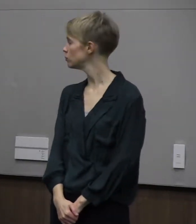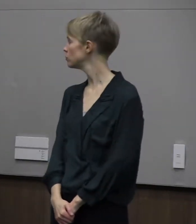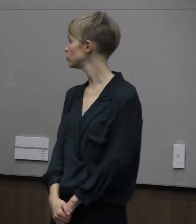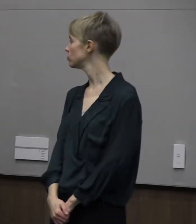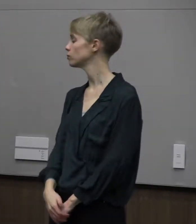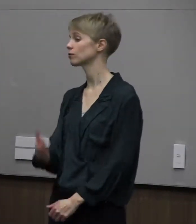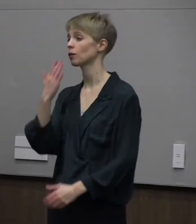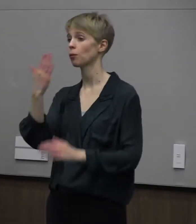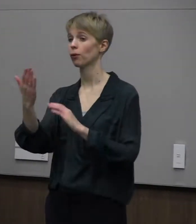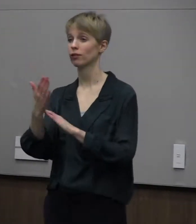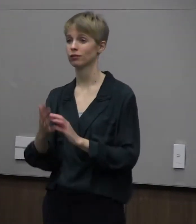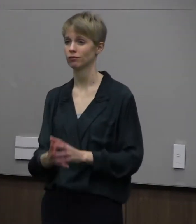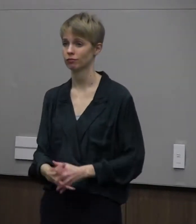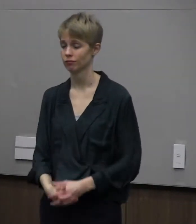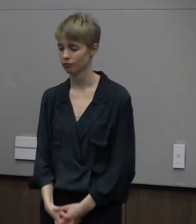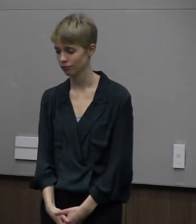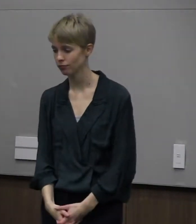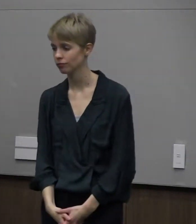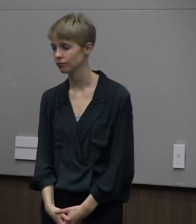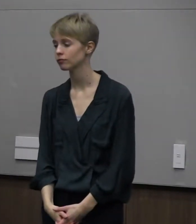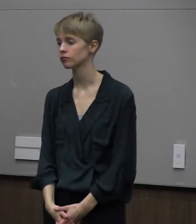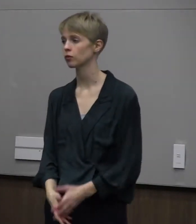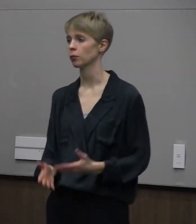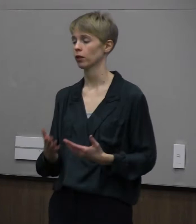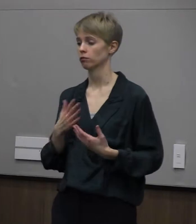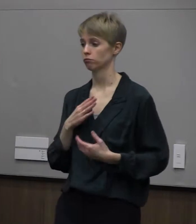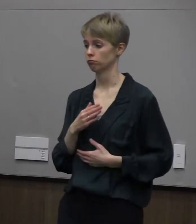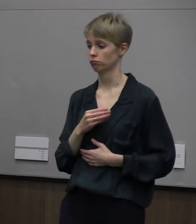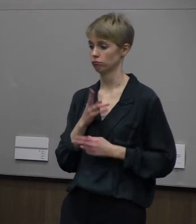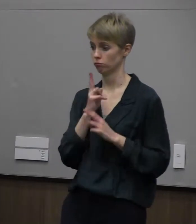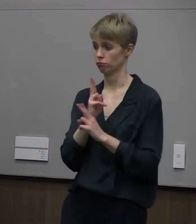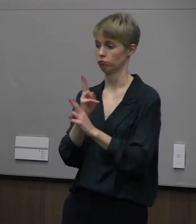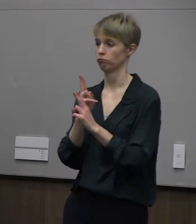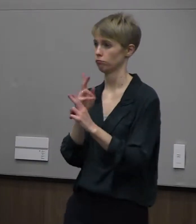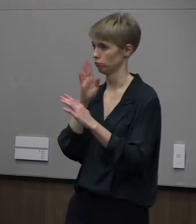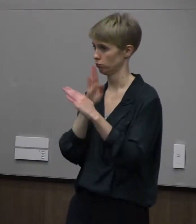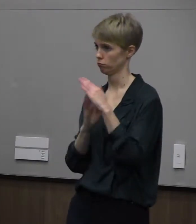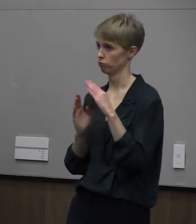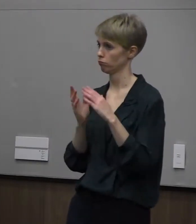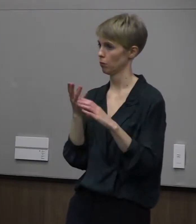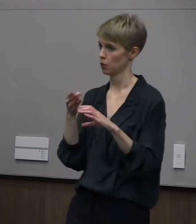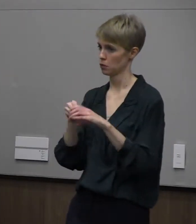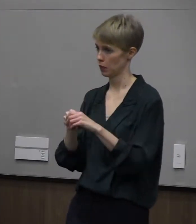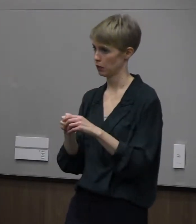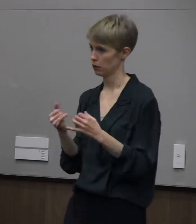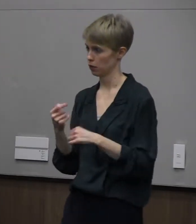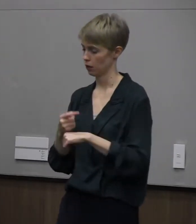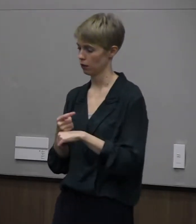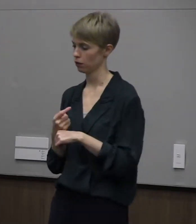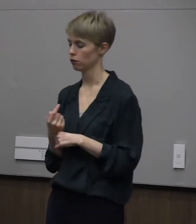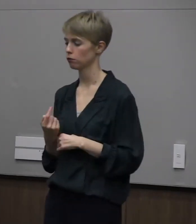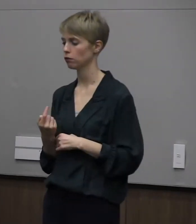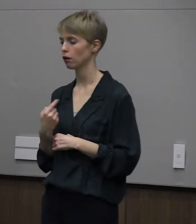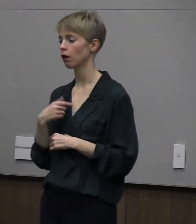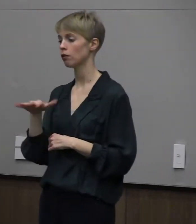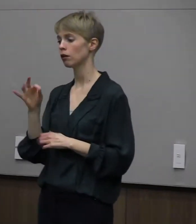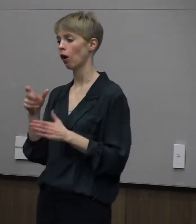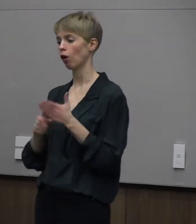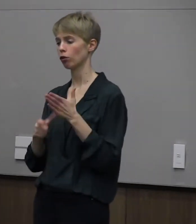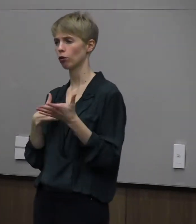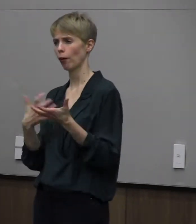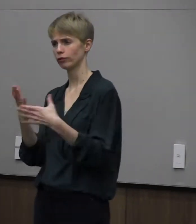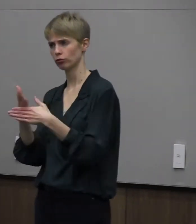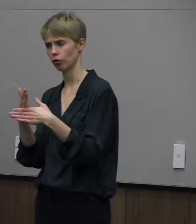Good morning. I'm appreciative of the opportunity to participate today, and I wanted to share an article that I found, and it was originally